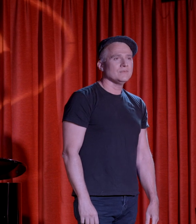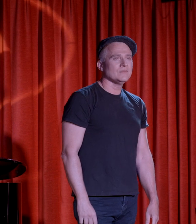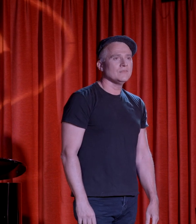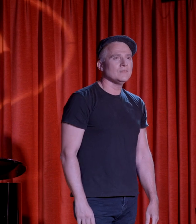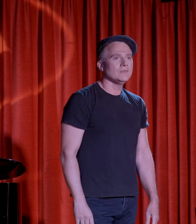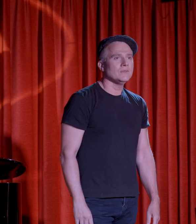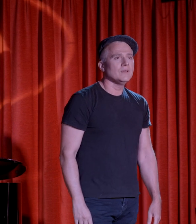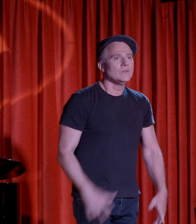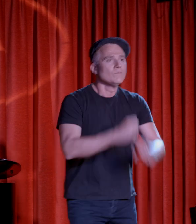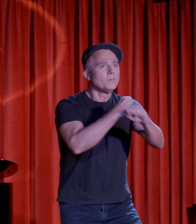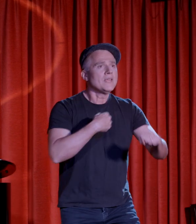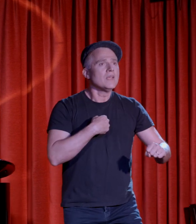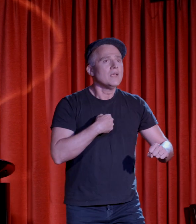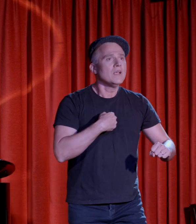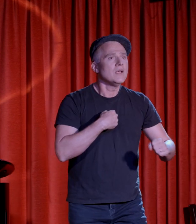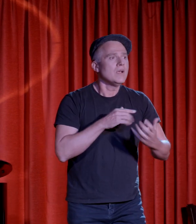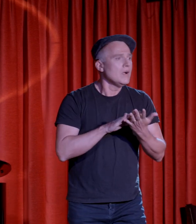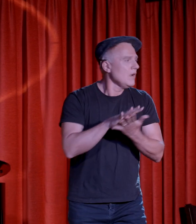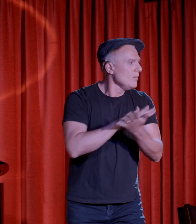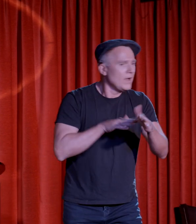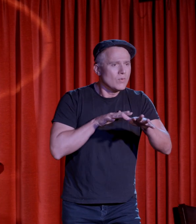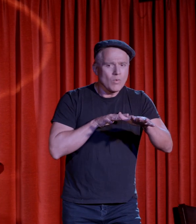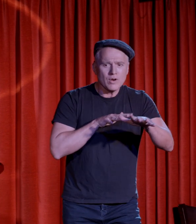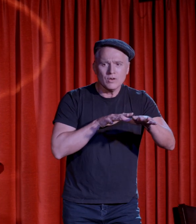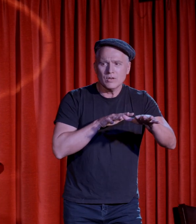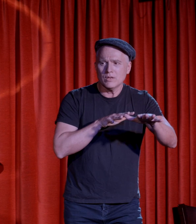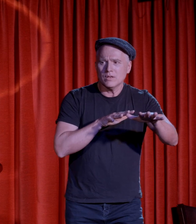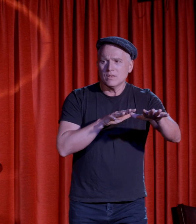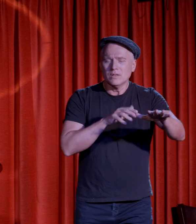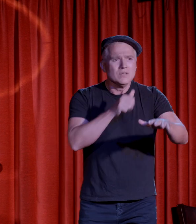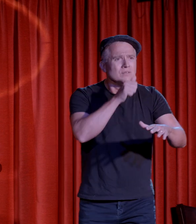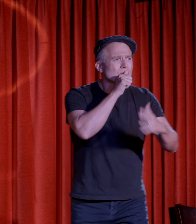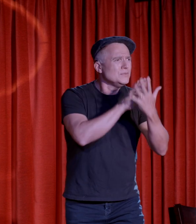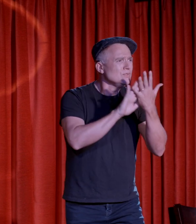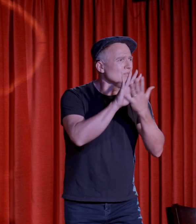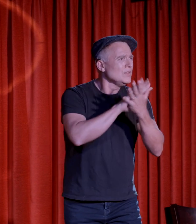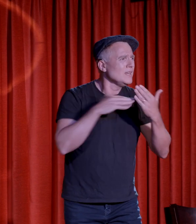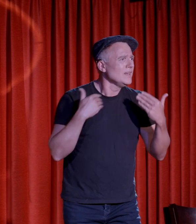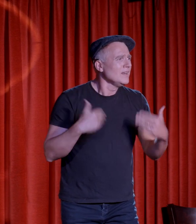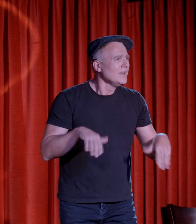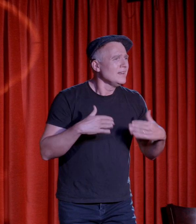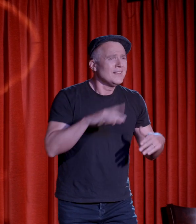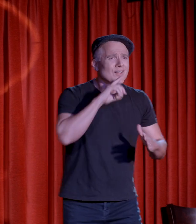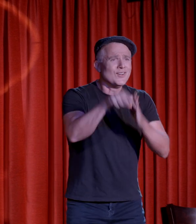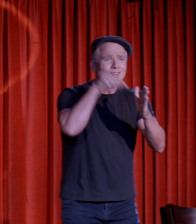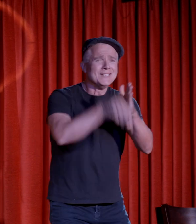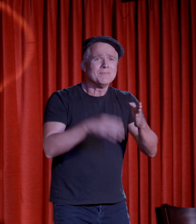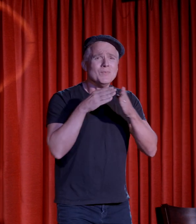Look out for me, oh muddy water, your mysteries are deep and